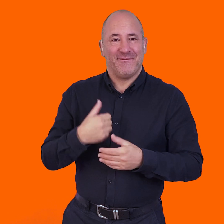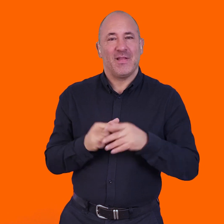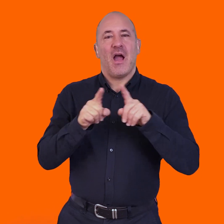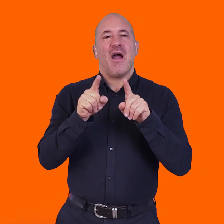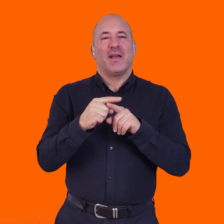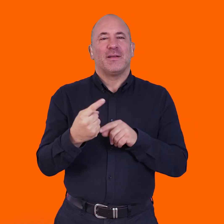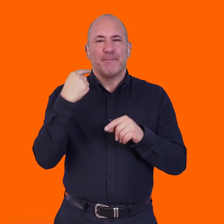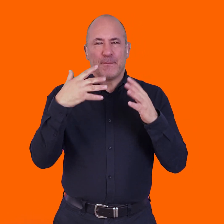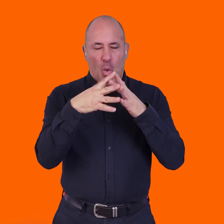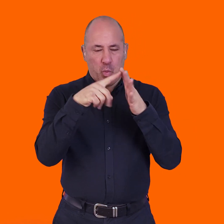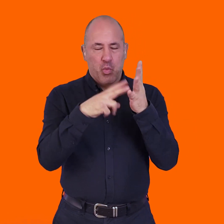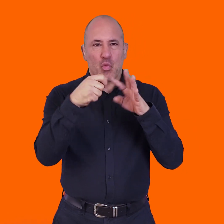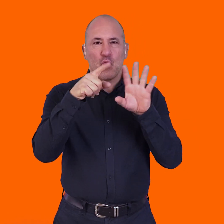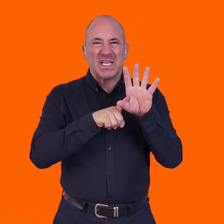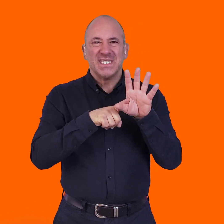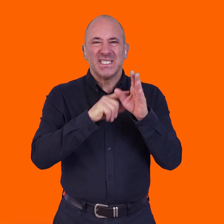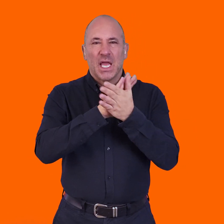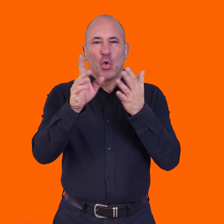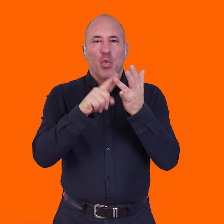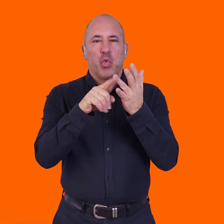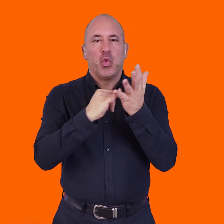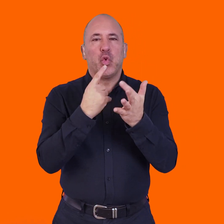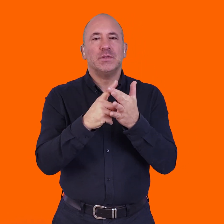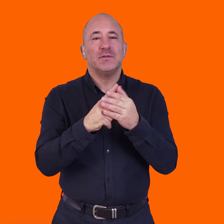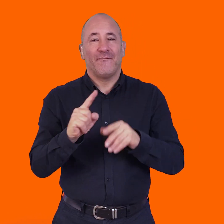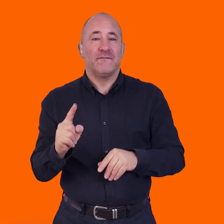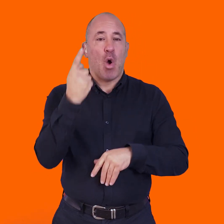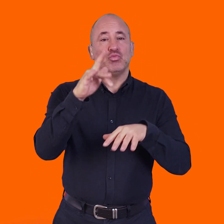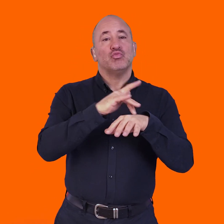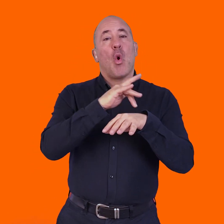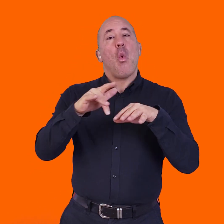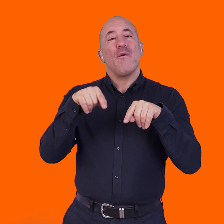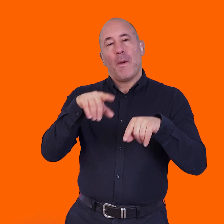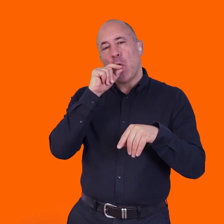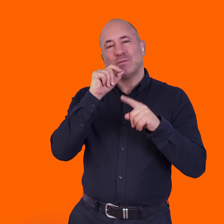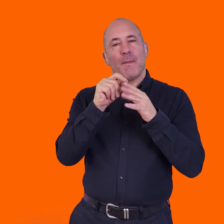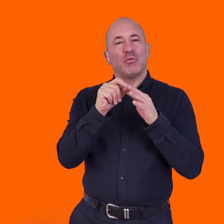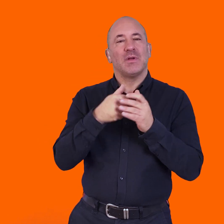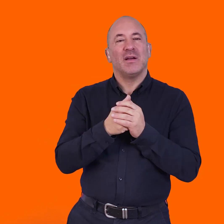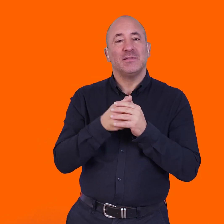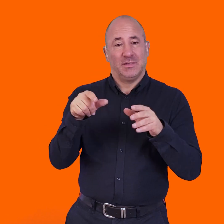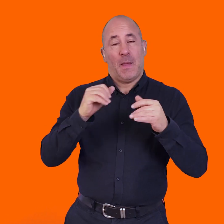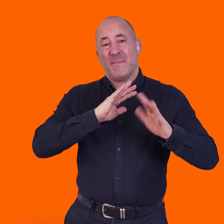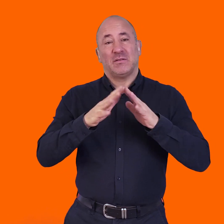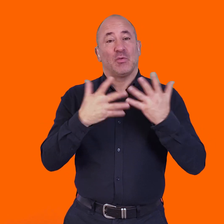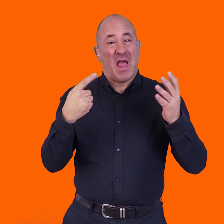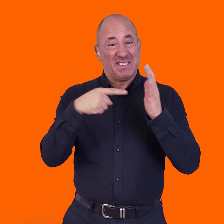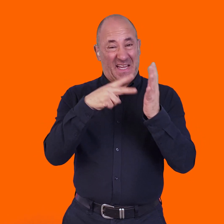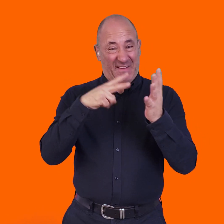So, for example, in Wendy, who is the first year that I did for Books in Paradise, the BSL was on a